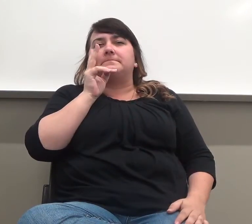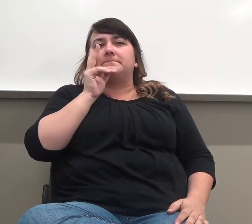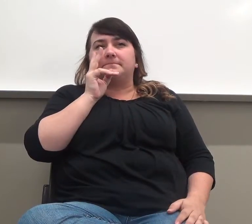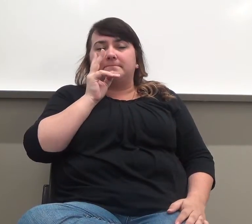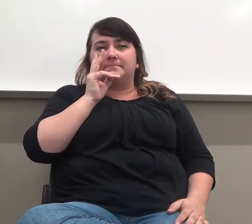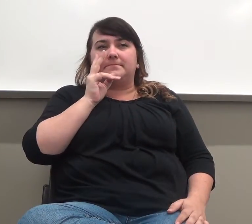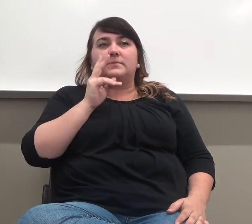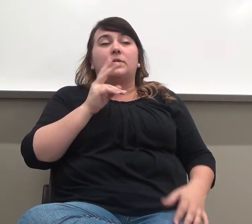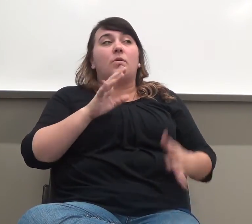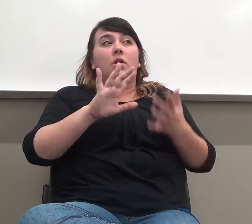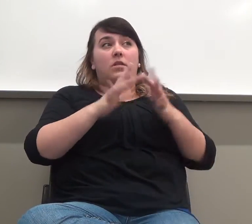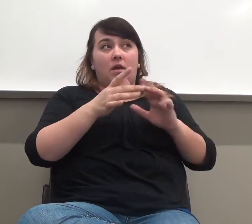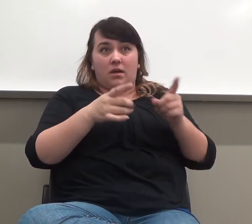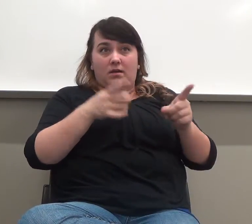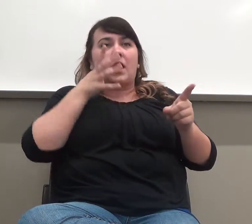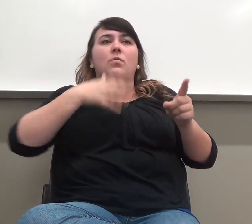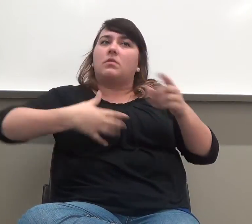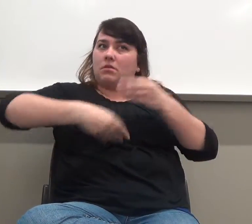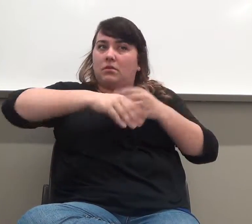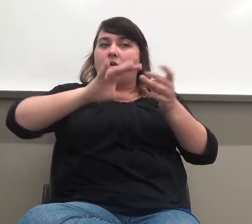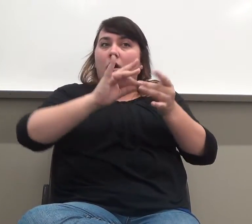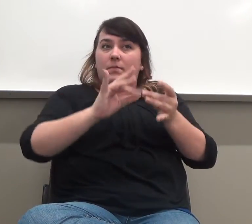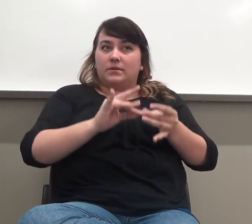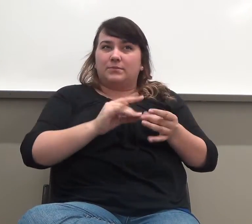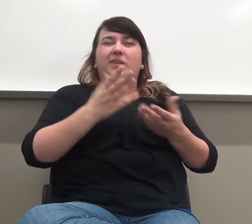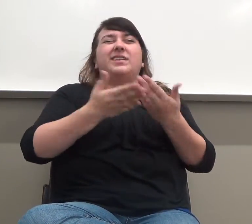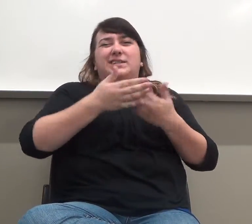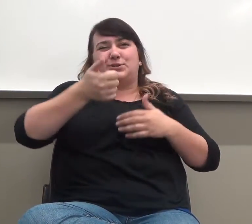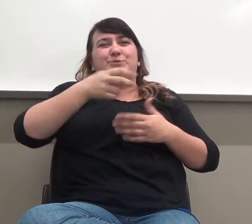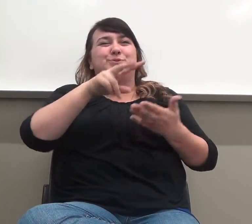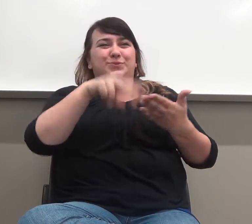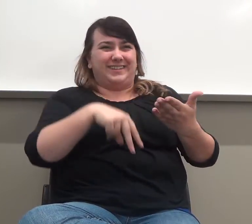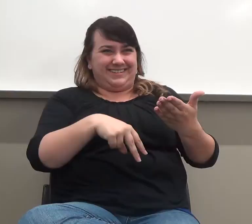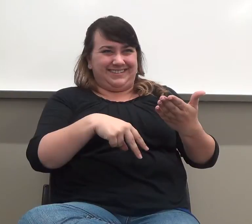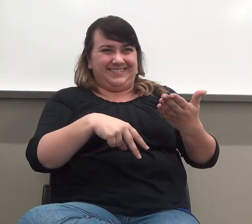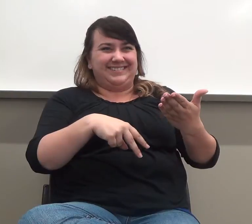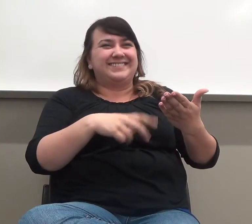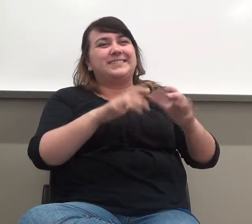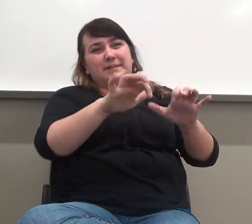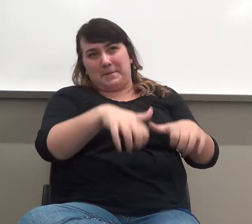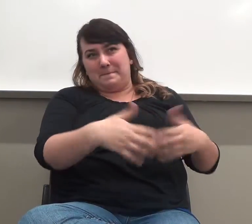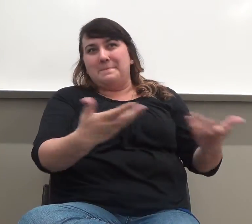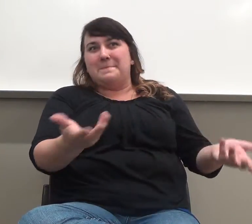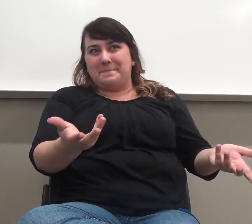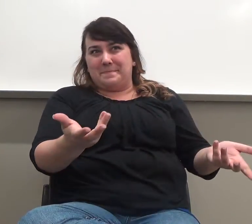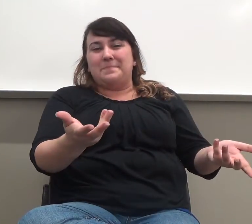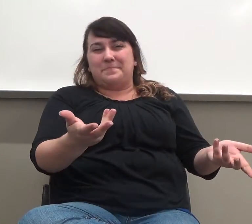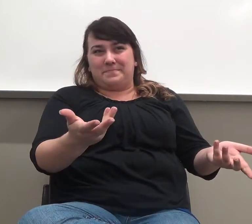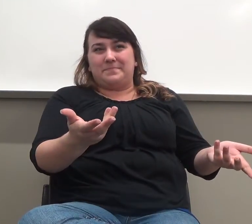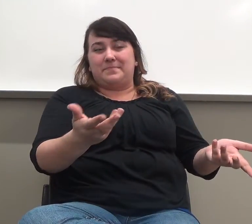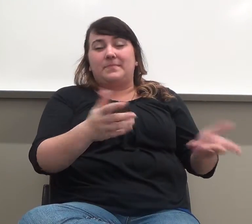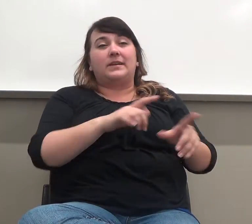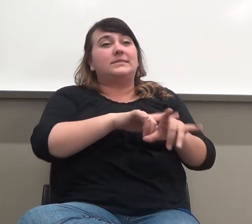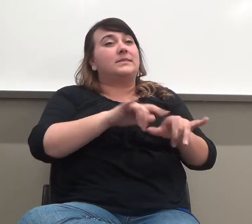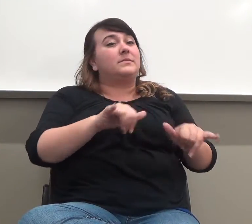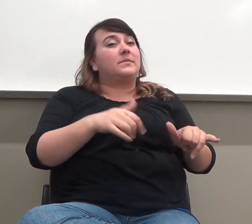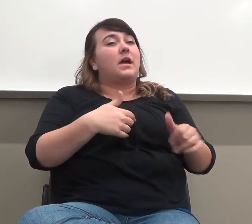online, but it will probably be easier to read, okay, to read my marks. Meanwhile, I try to write very